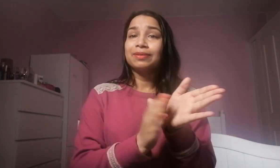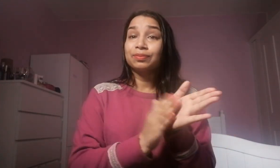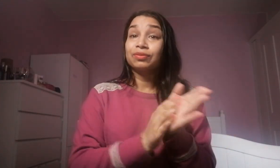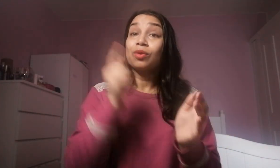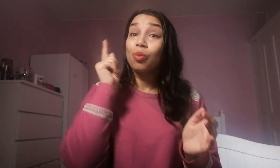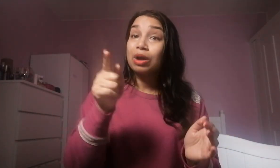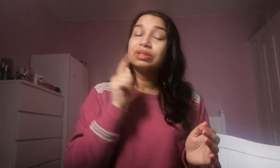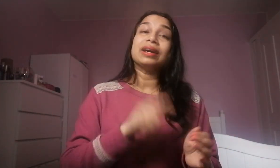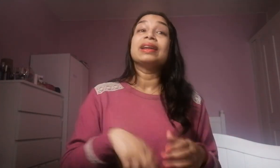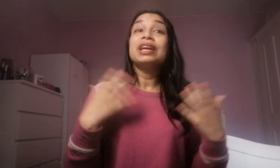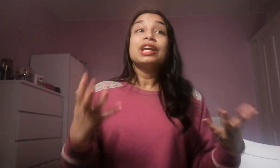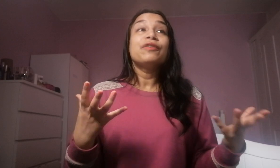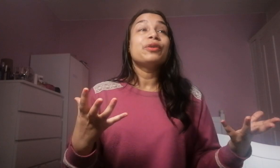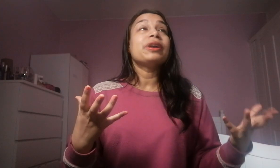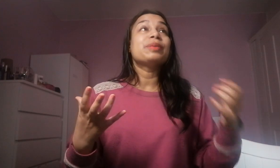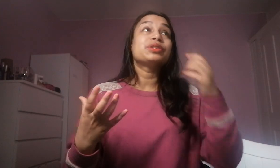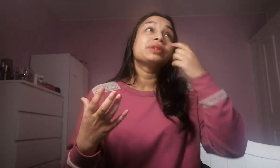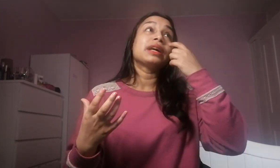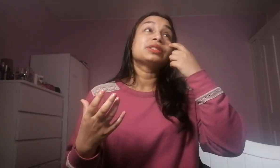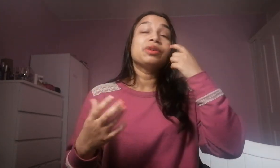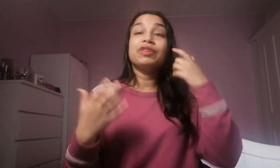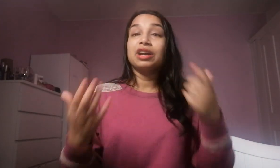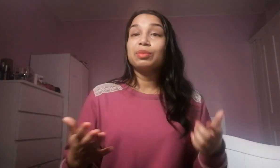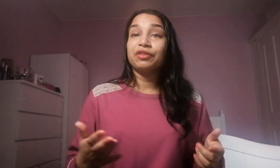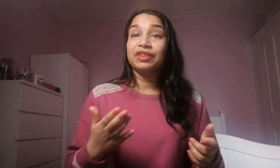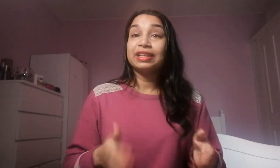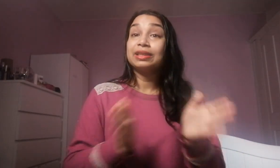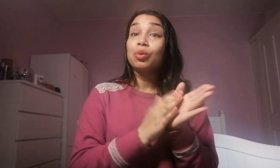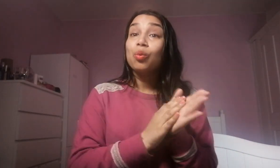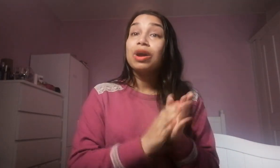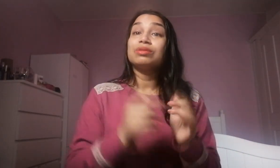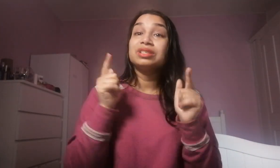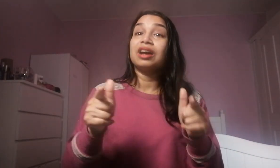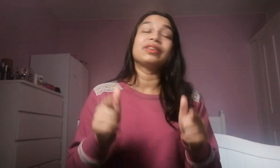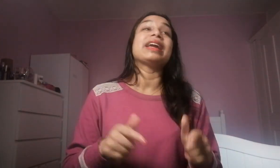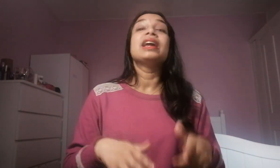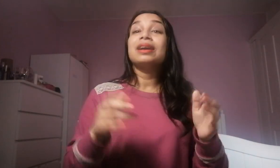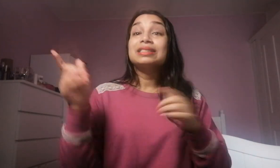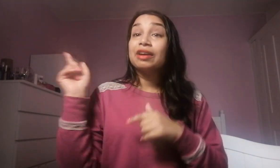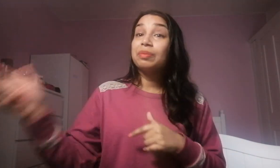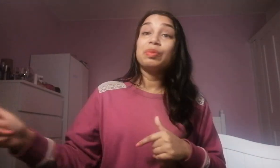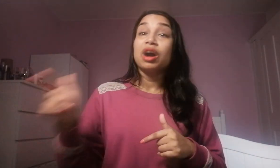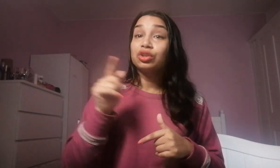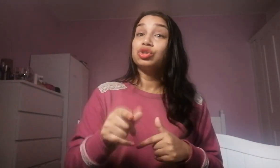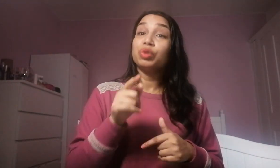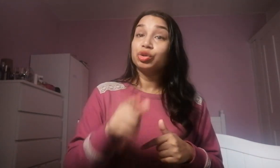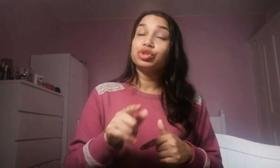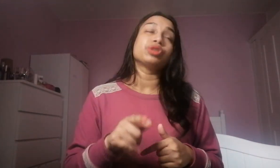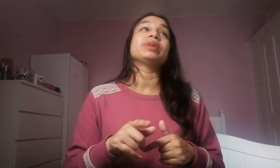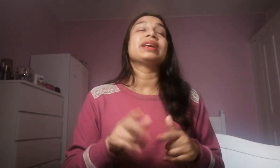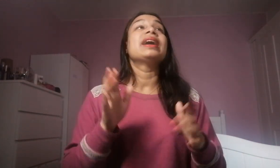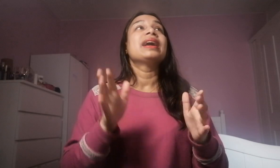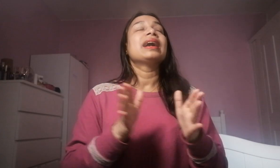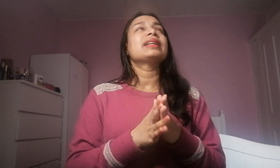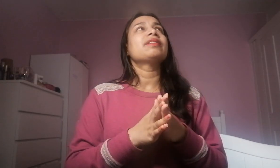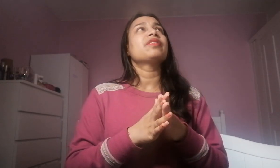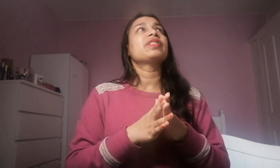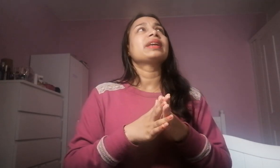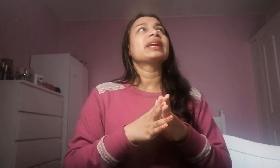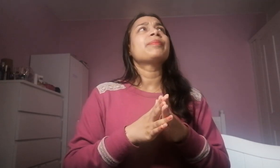well done if you're able to like sort of overcome your fear the world done okay because other people can't do what you're doing here another thing here